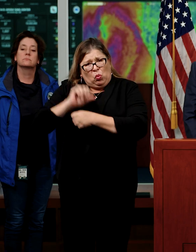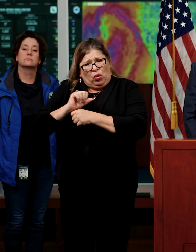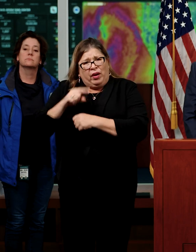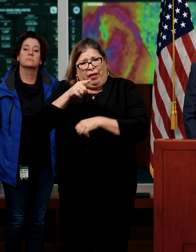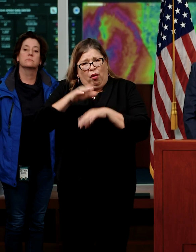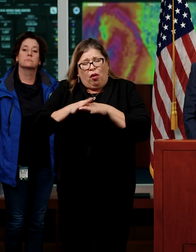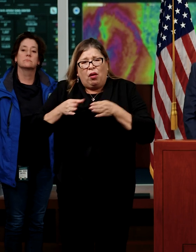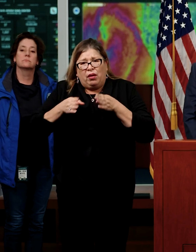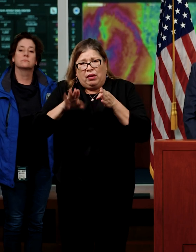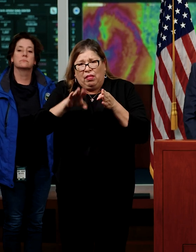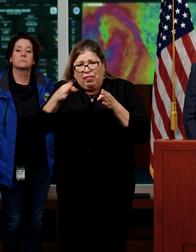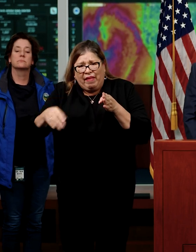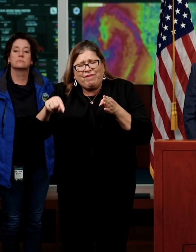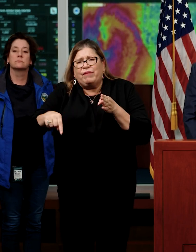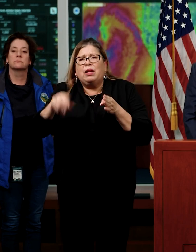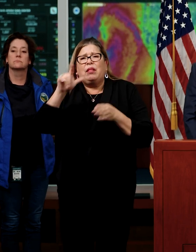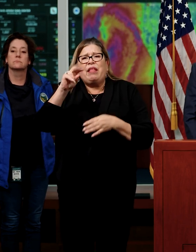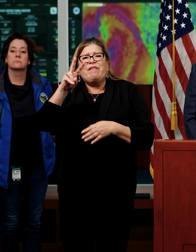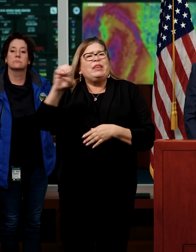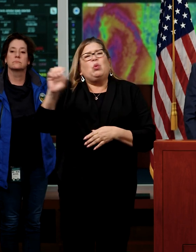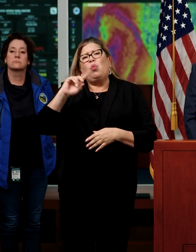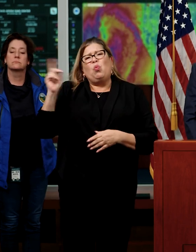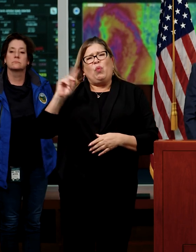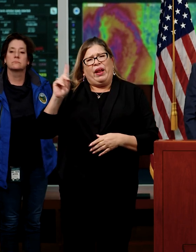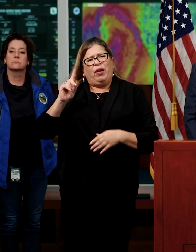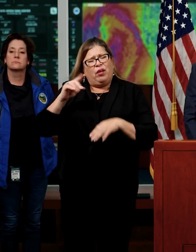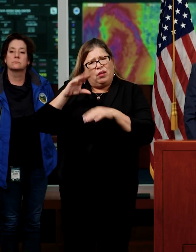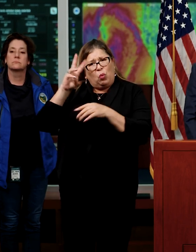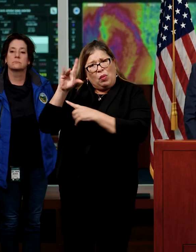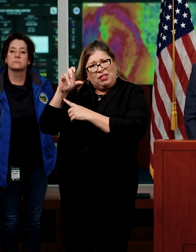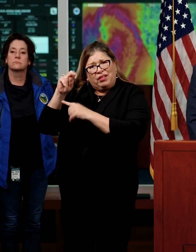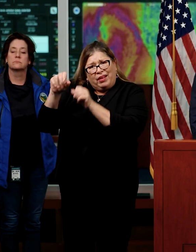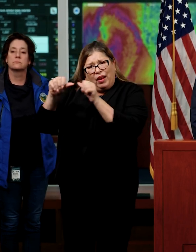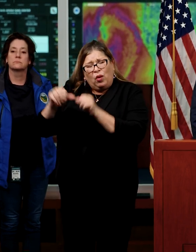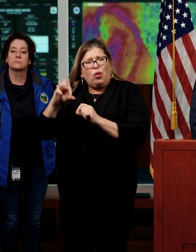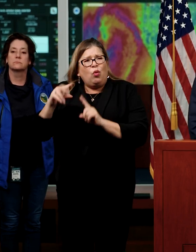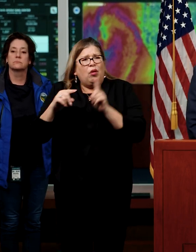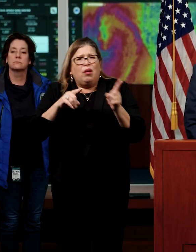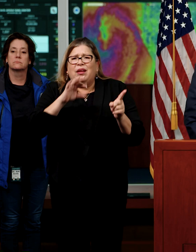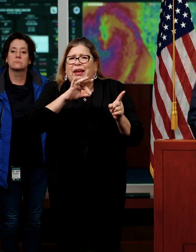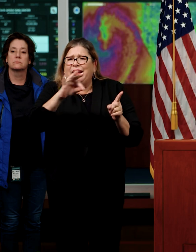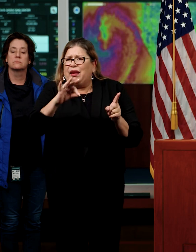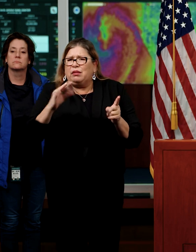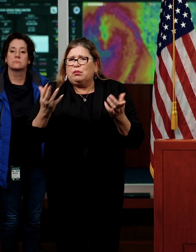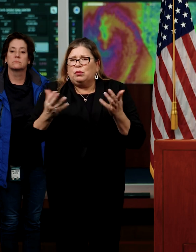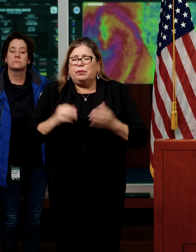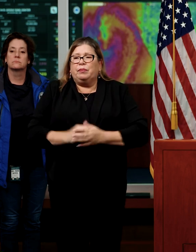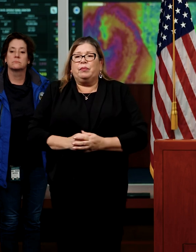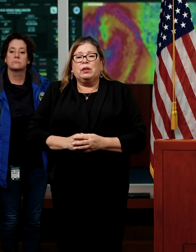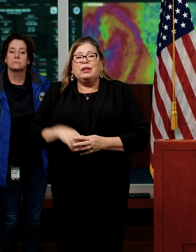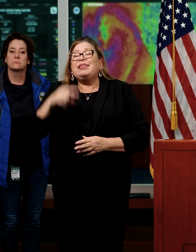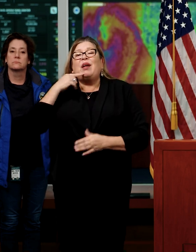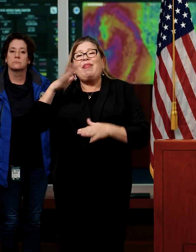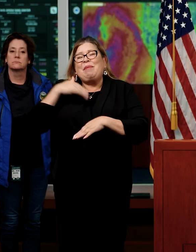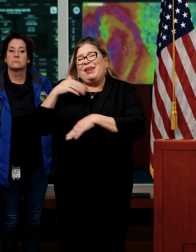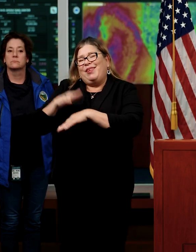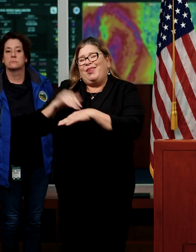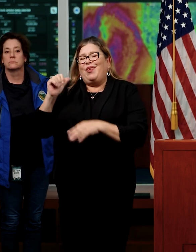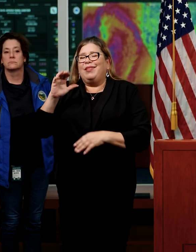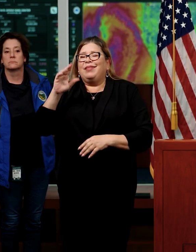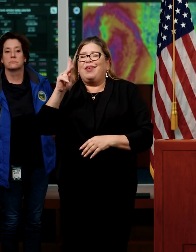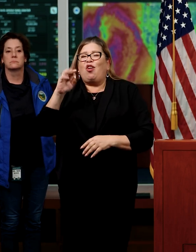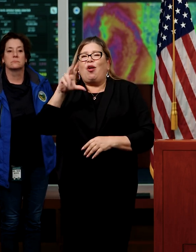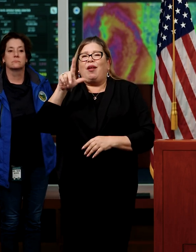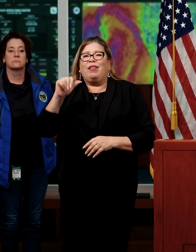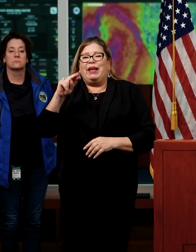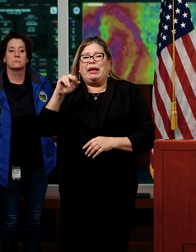is that? Is that near the Wilton area, or is that on those holes along Highway 99? Let me bring up Carla Namath from the Department of Water Resources,